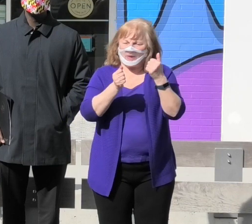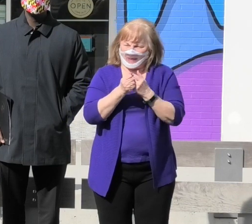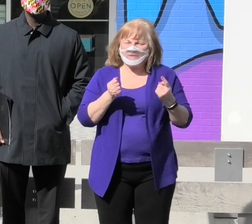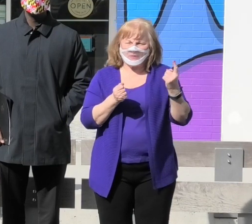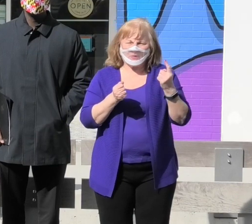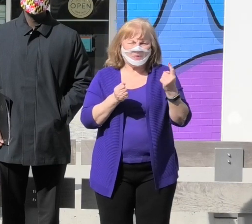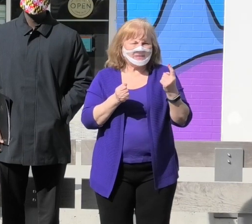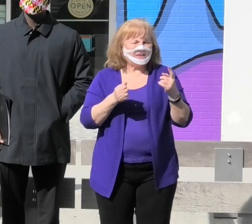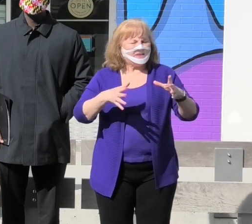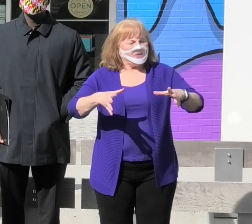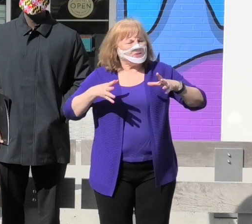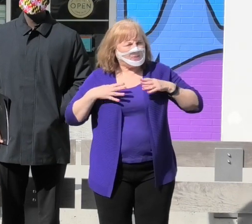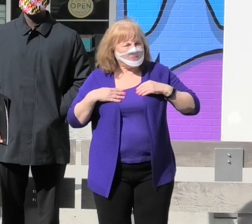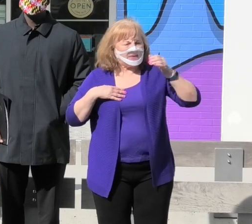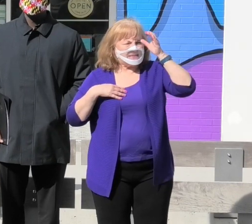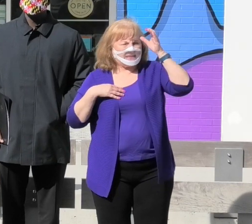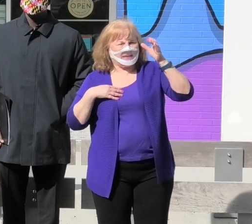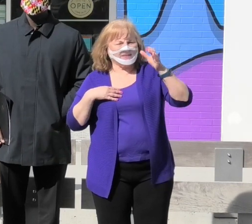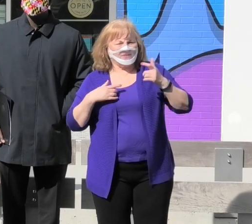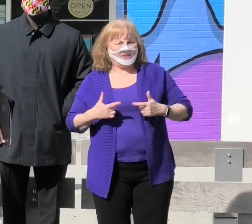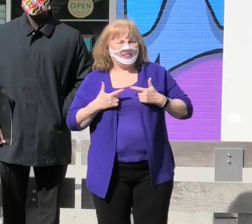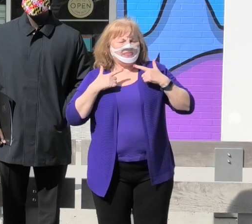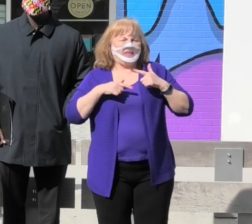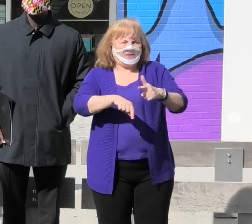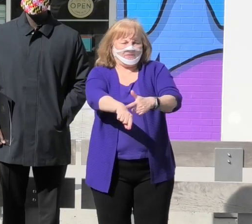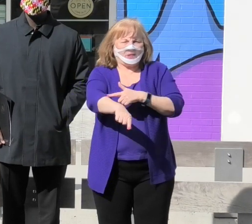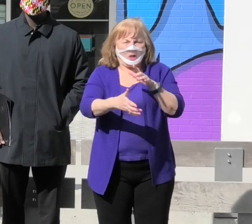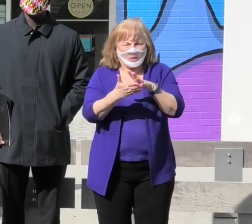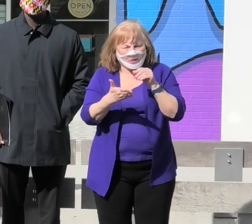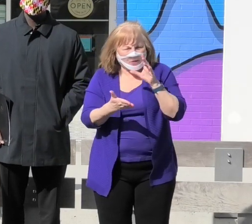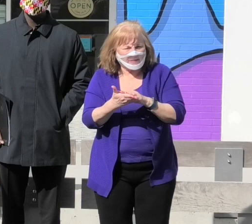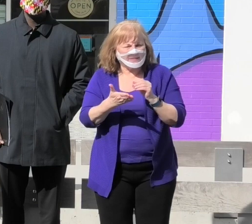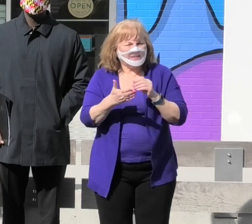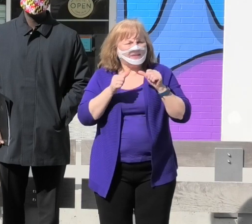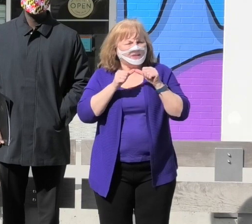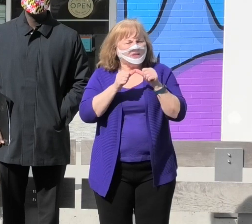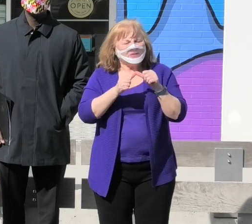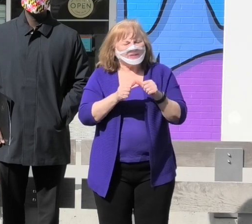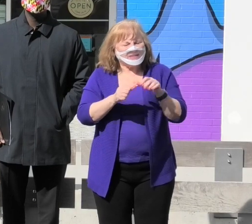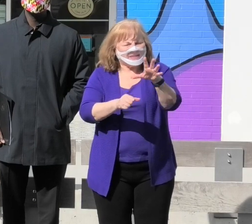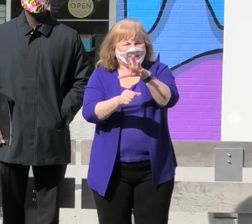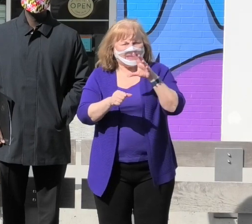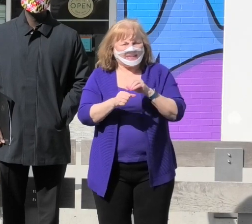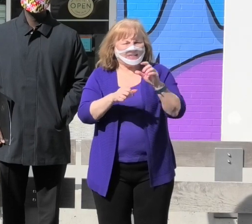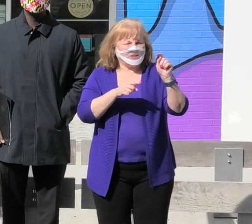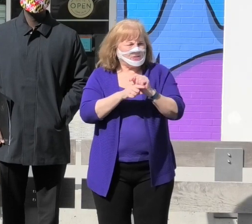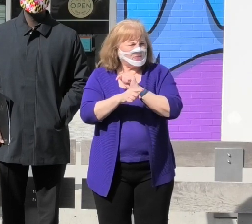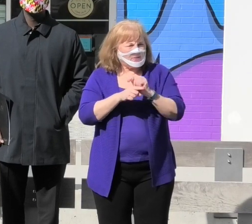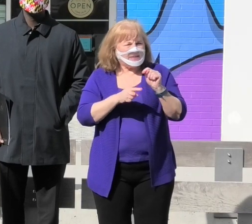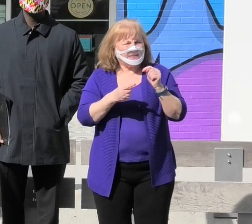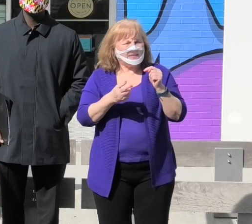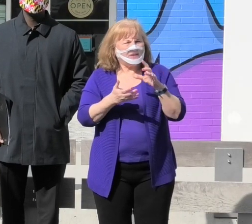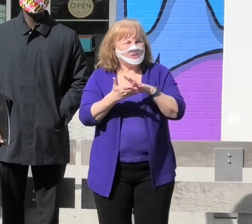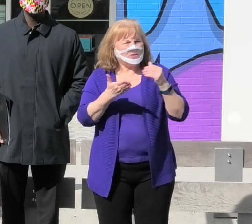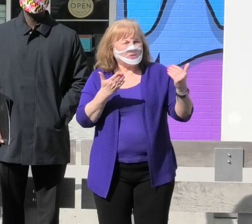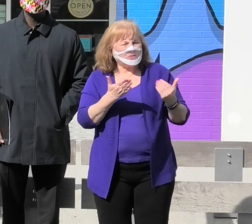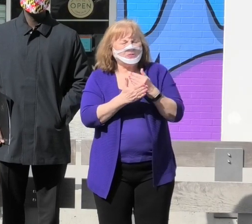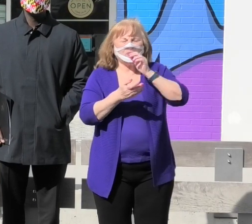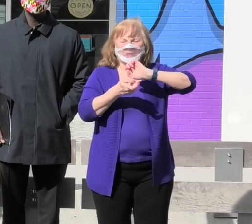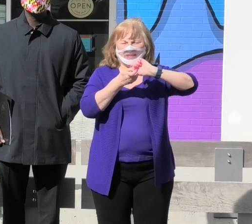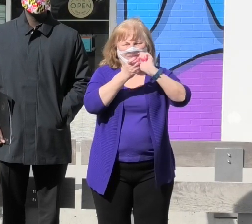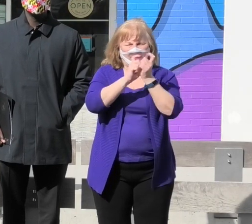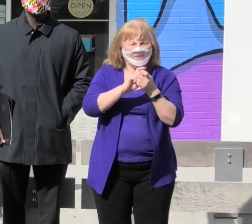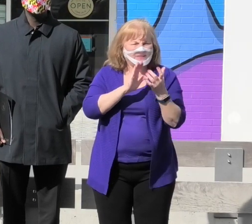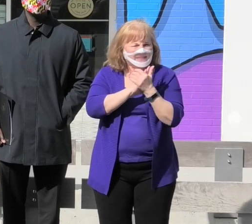to embrace the concept of lifelong learning, learning, to continuously engage in training, to learn new evolving